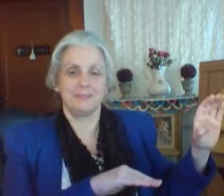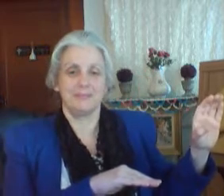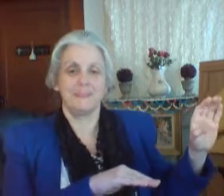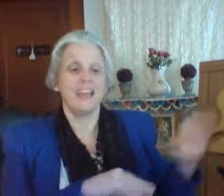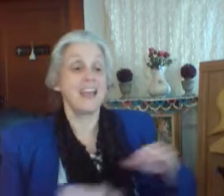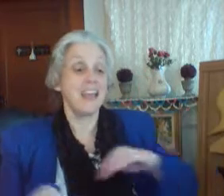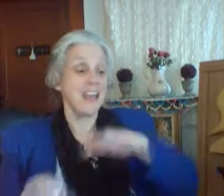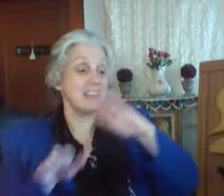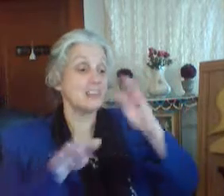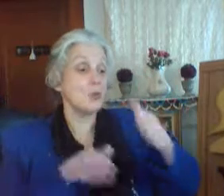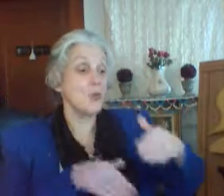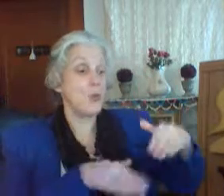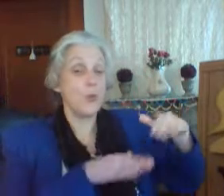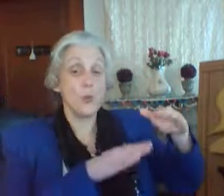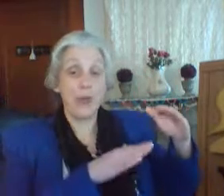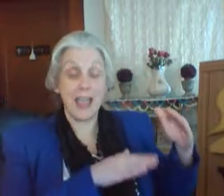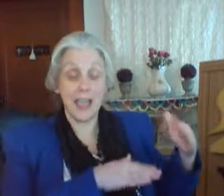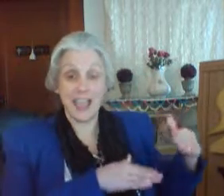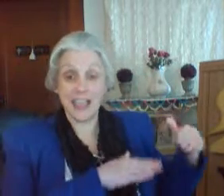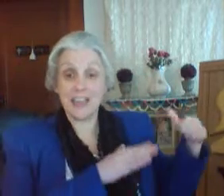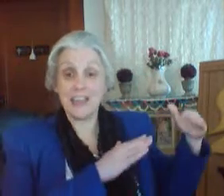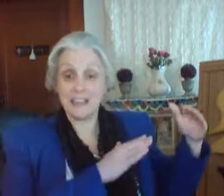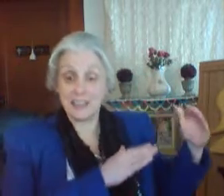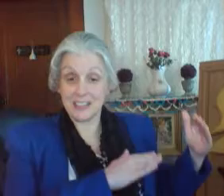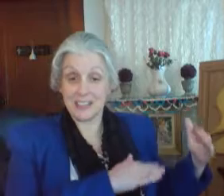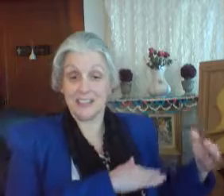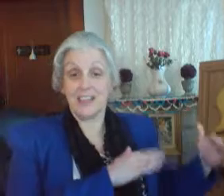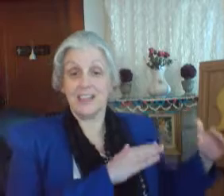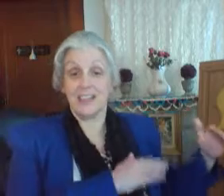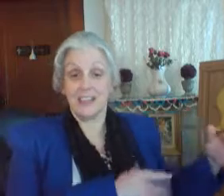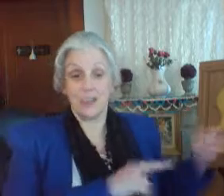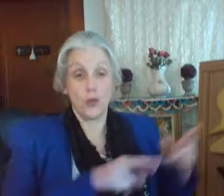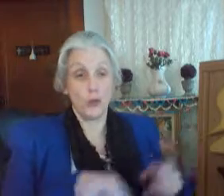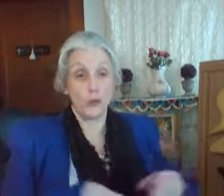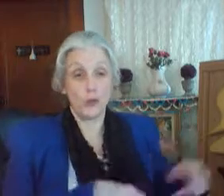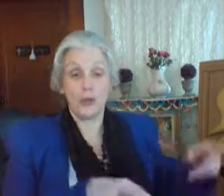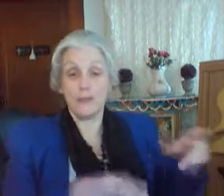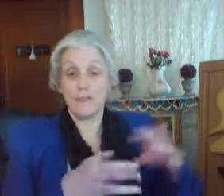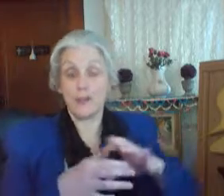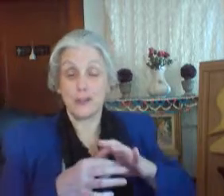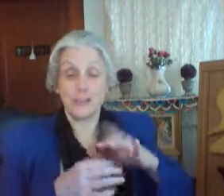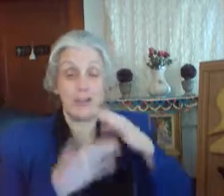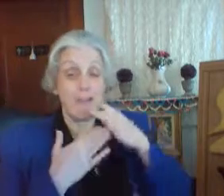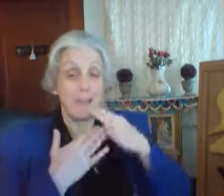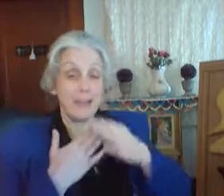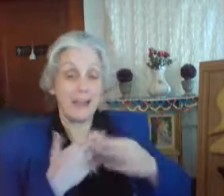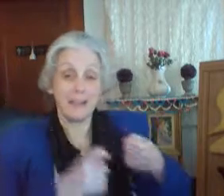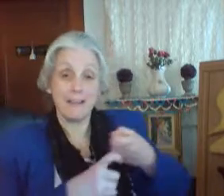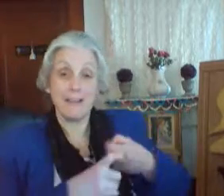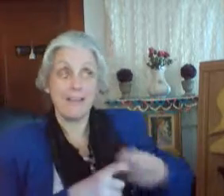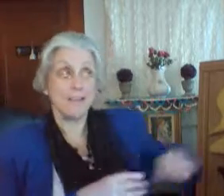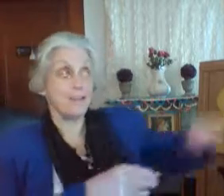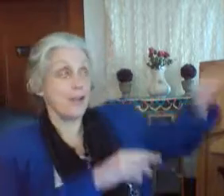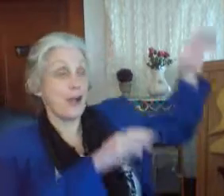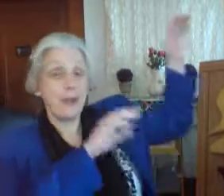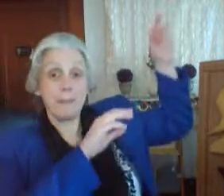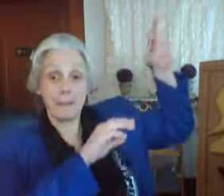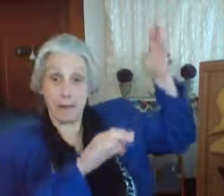It's waste which reach the prone, God, are